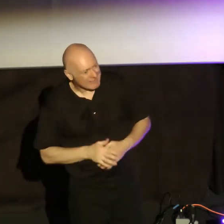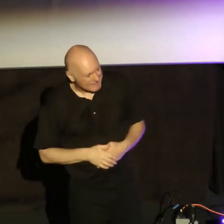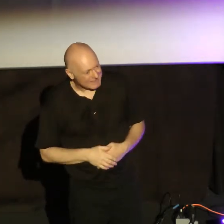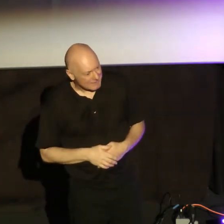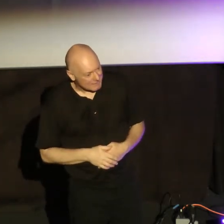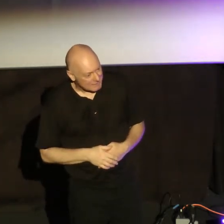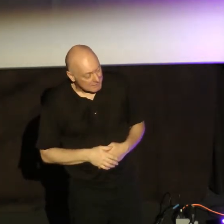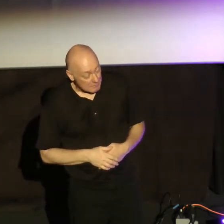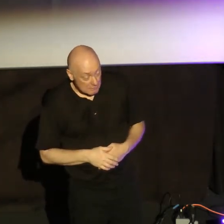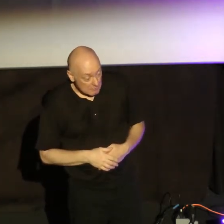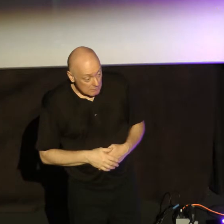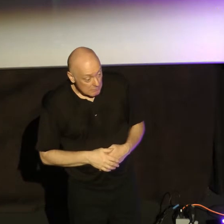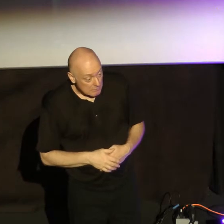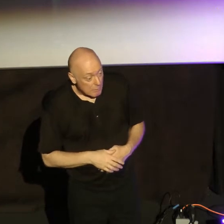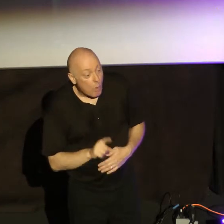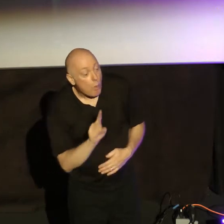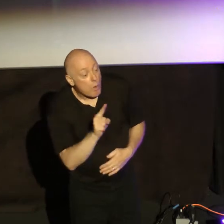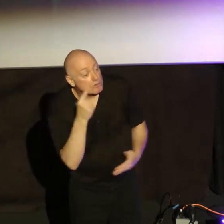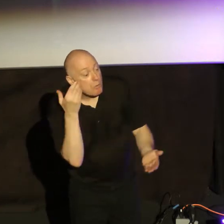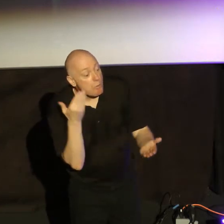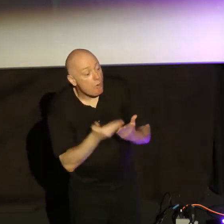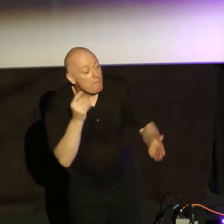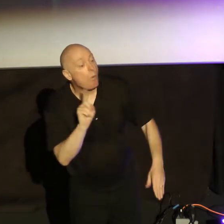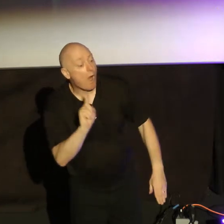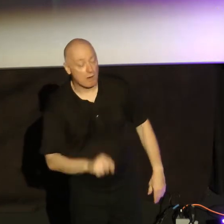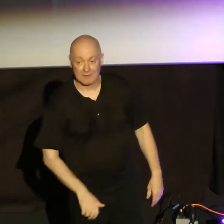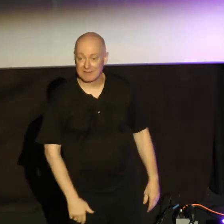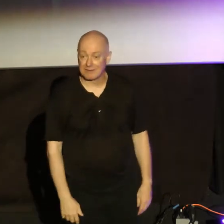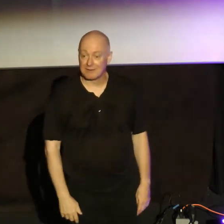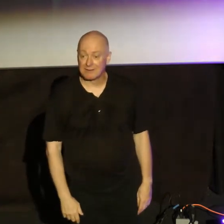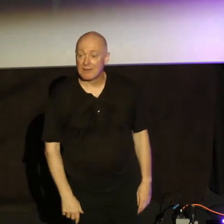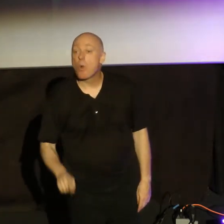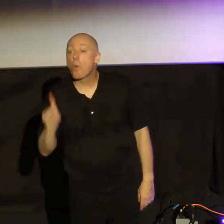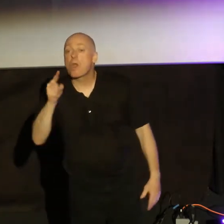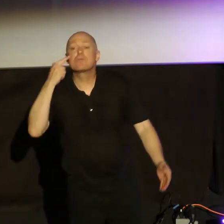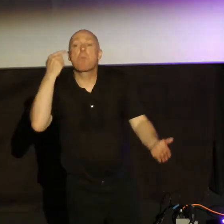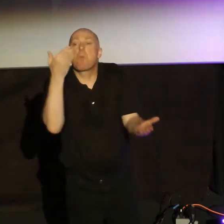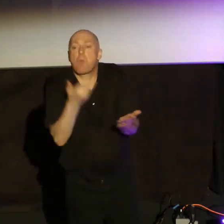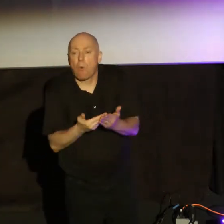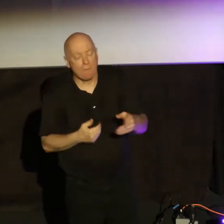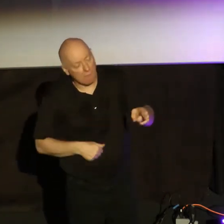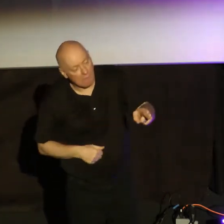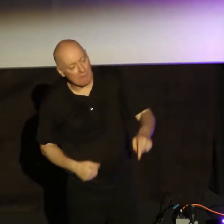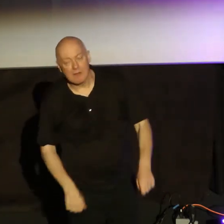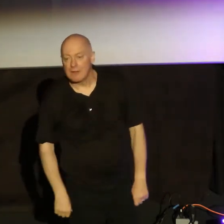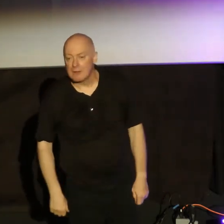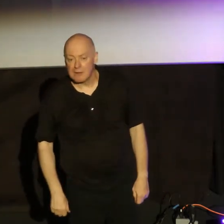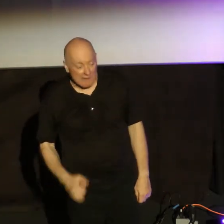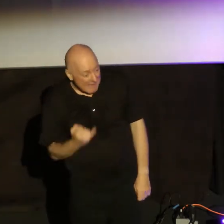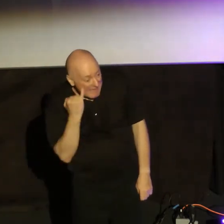But he's saying, where's the proof? Where's the proof? Because if there's no proof,